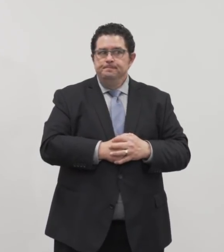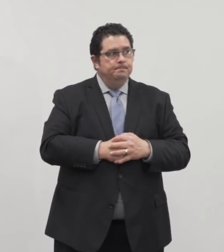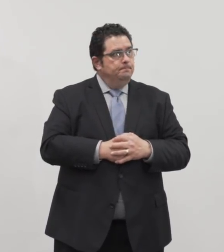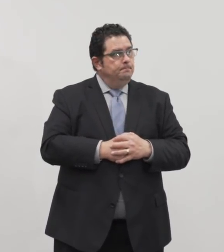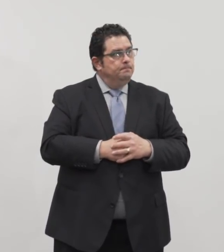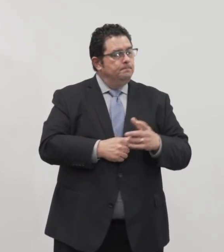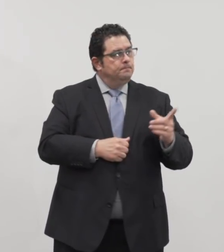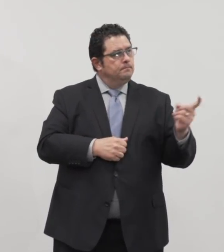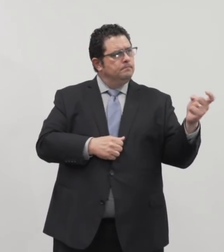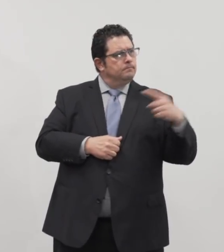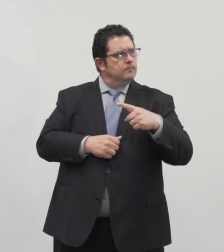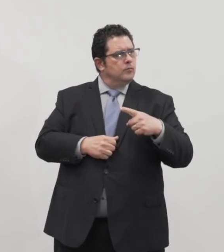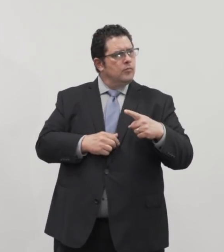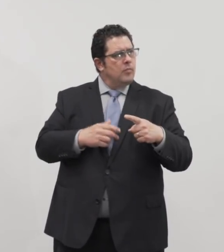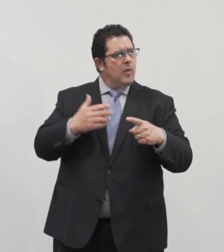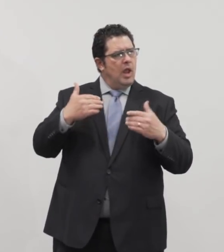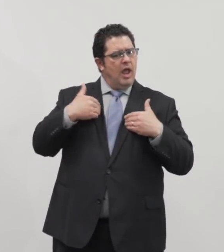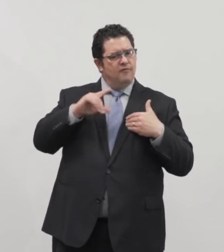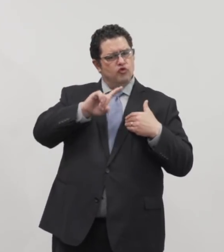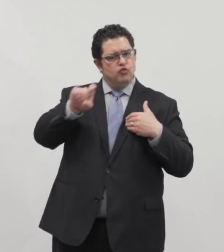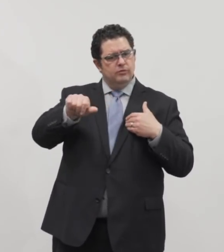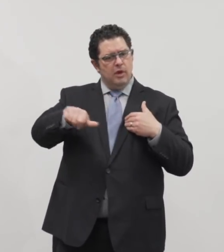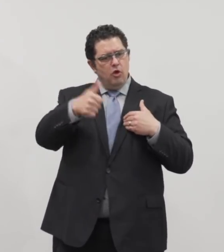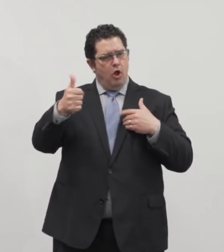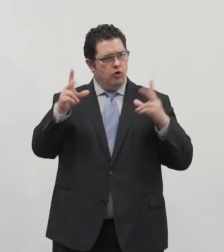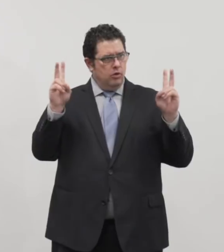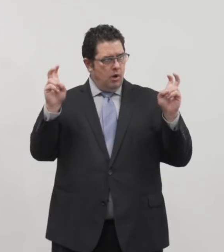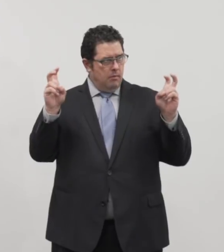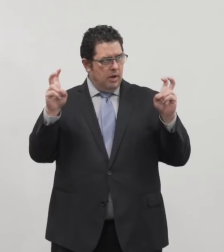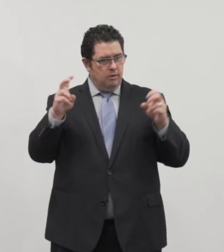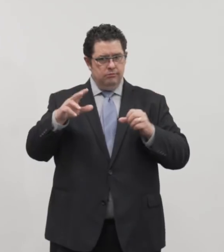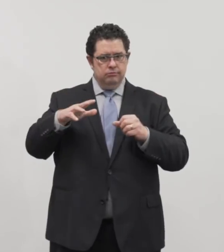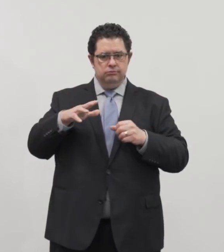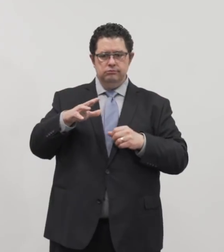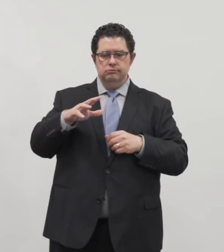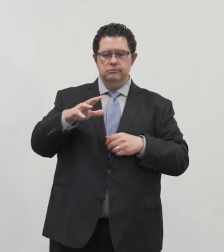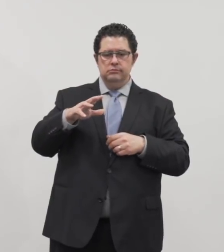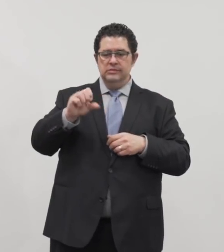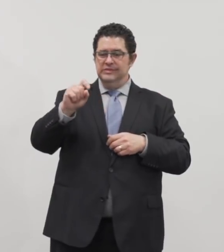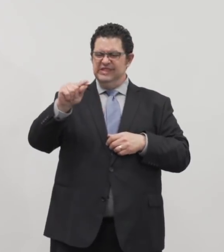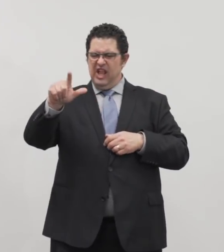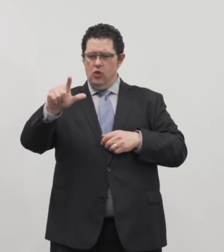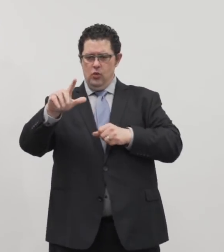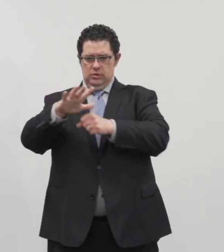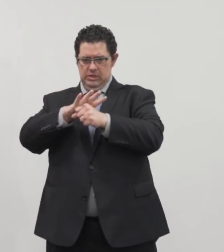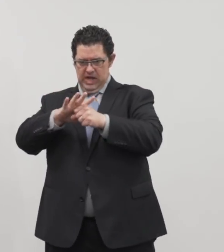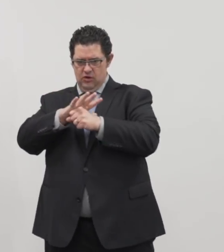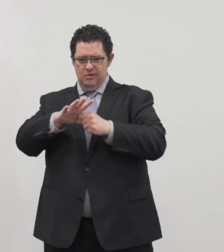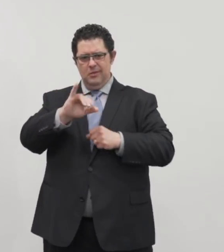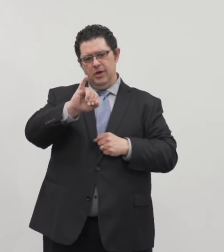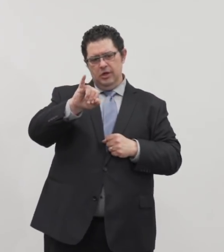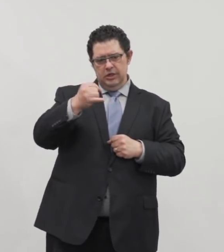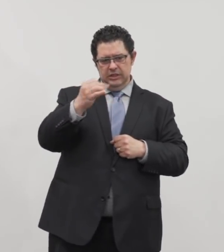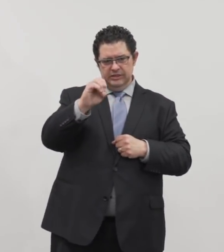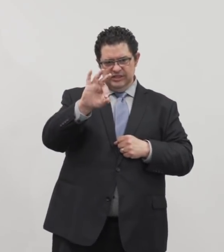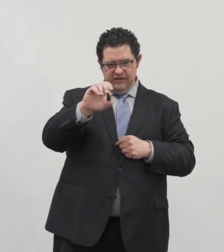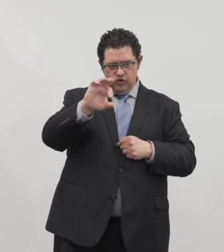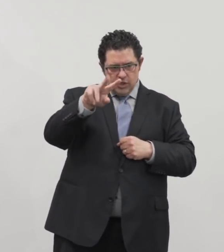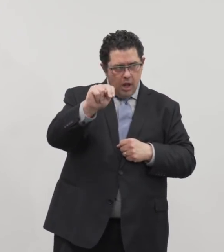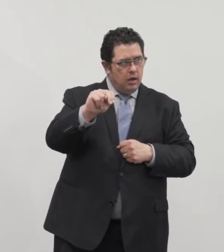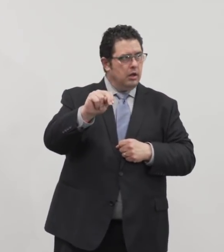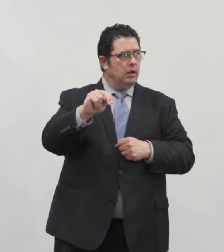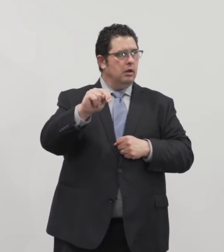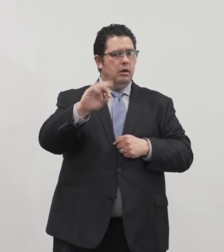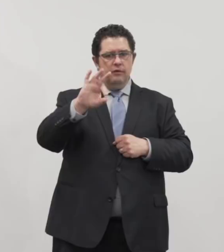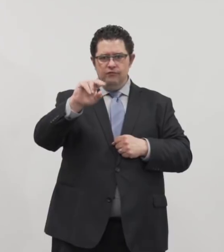Well, have a question about the other counties, like the surrounding counties like Jefferson and St. Louis, St. Charles are going to be markedly different than